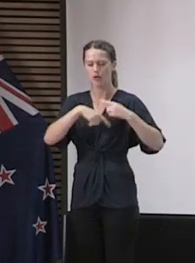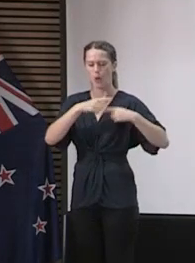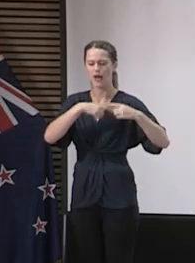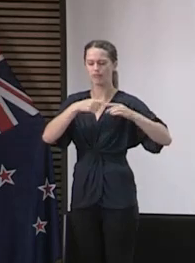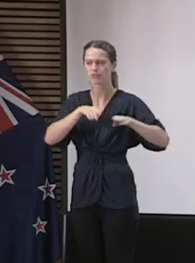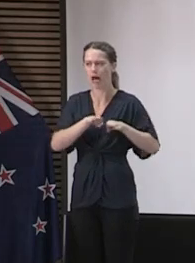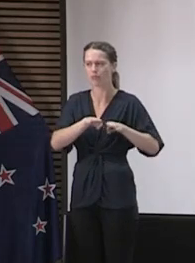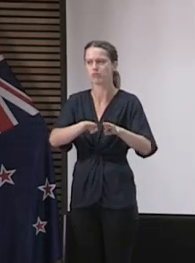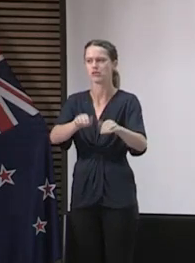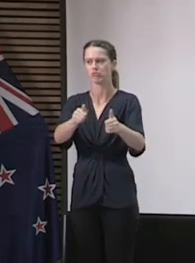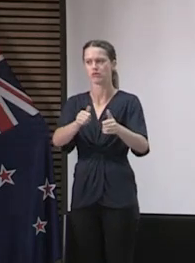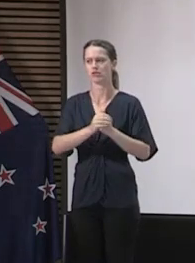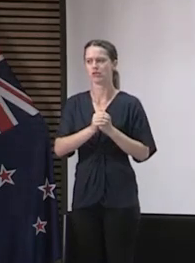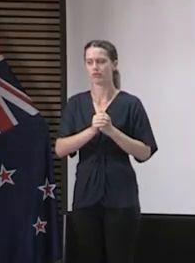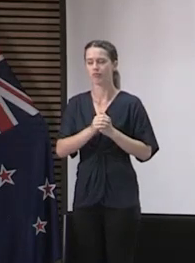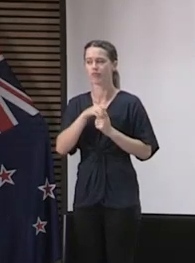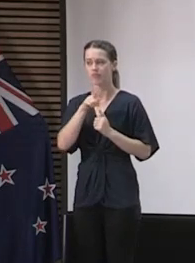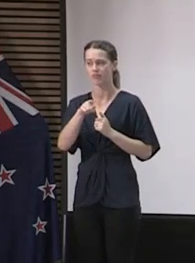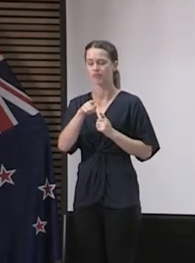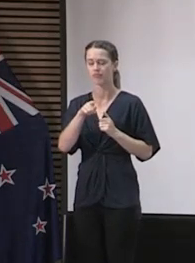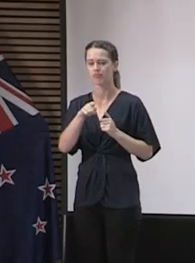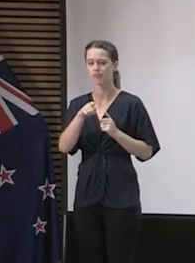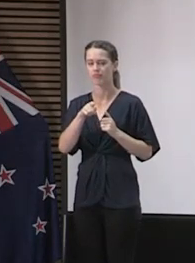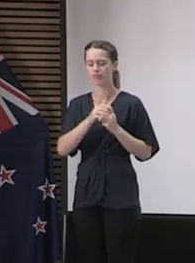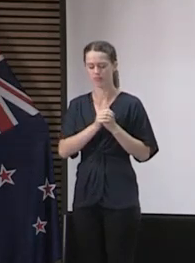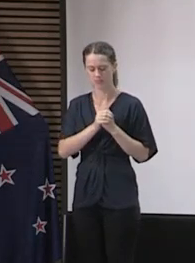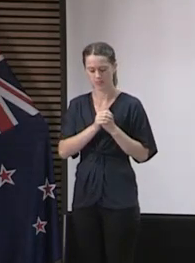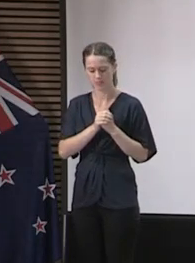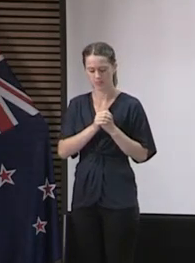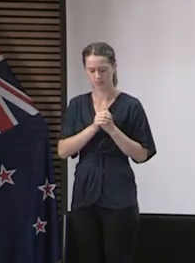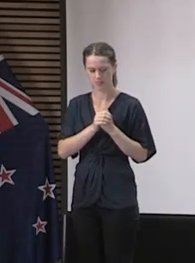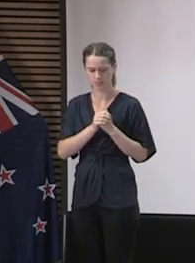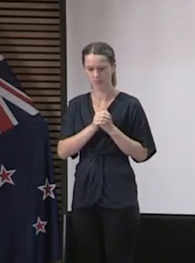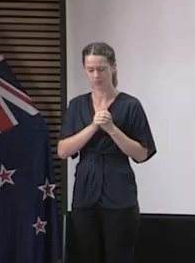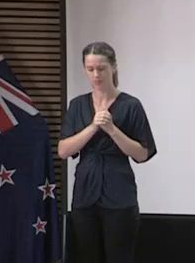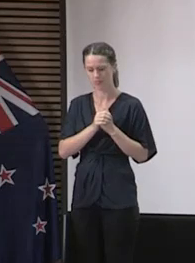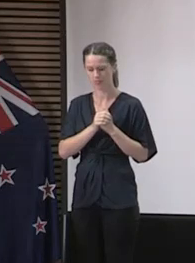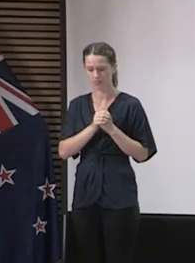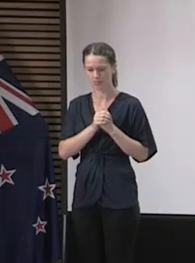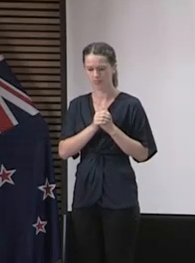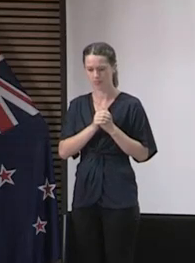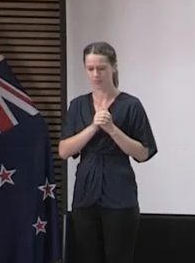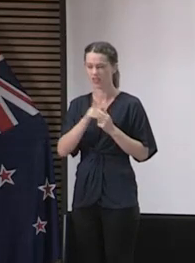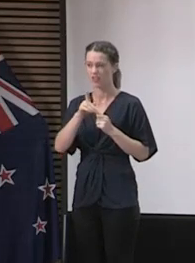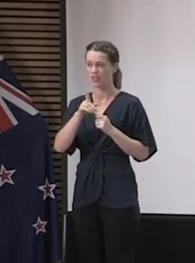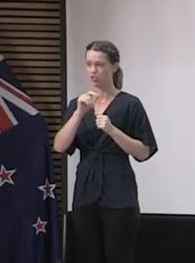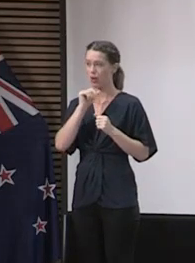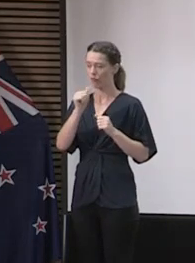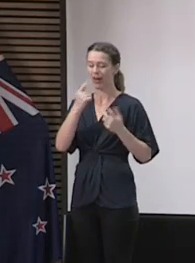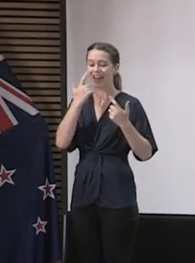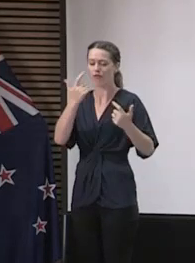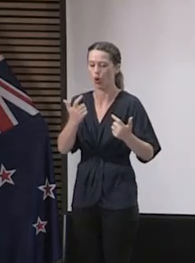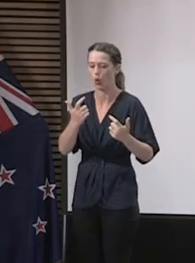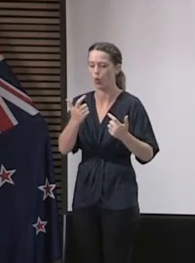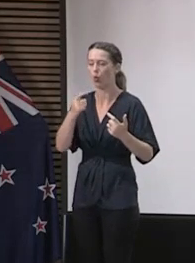because it's that that will directly impact on whether or not we can and when we can